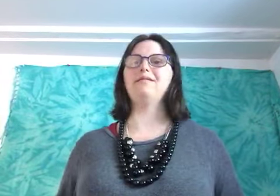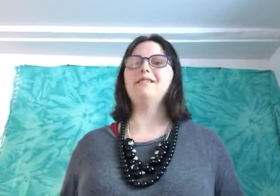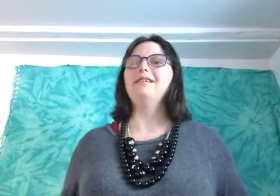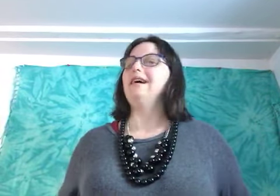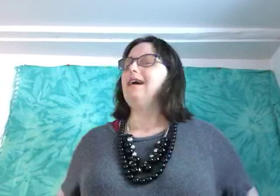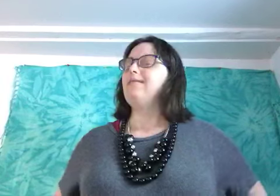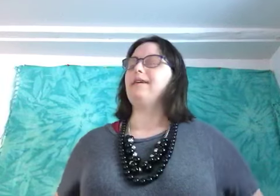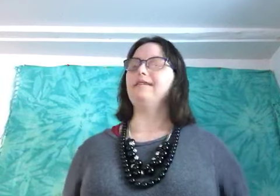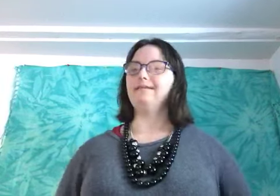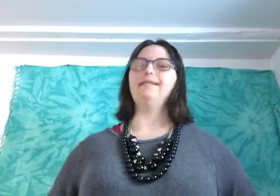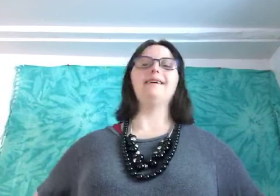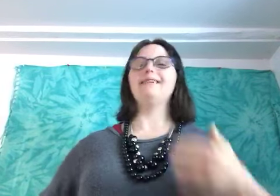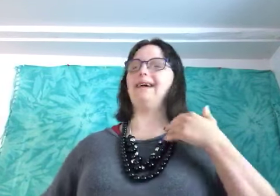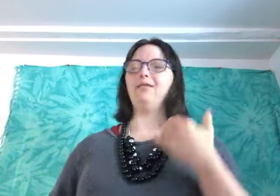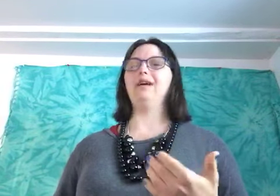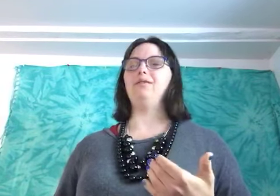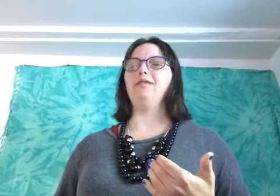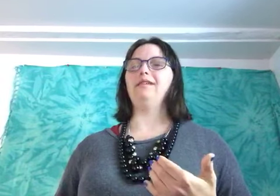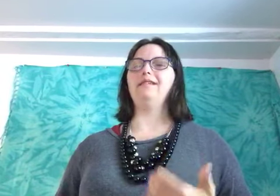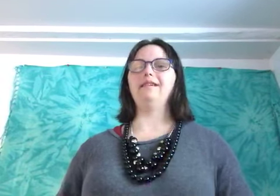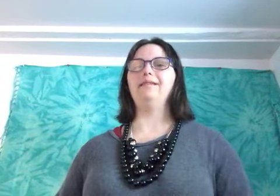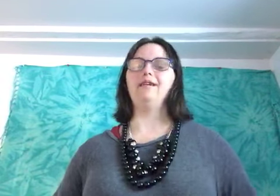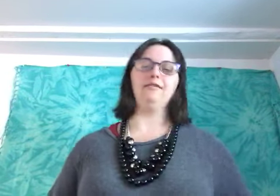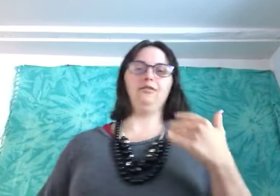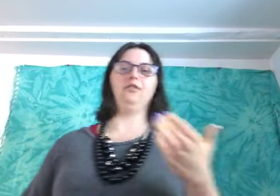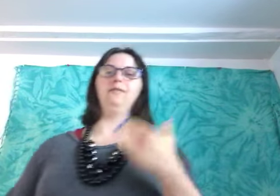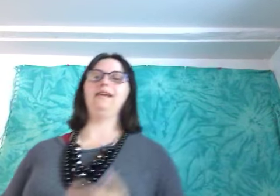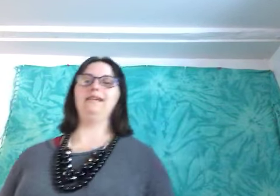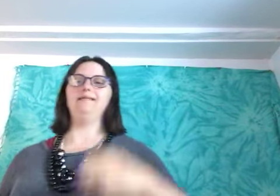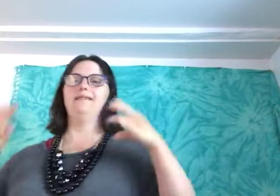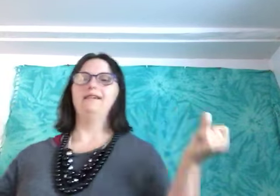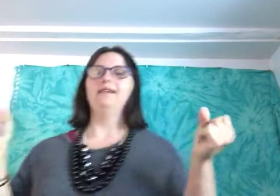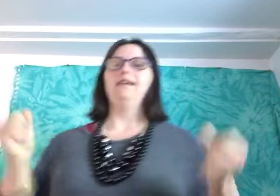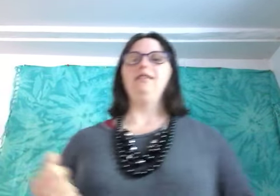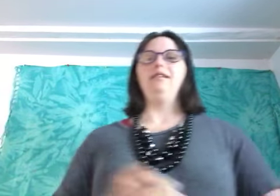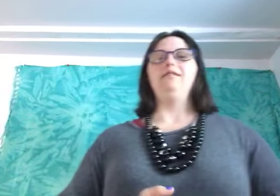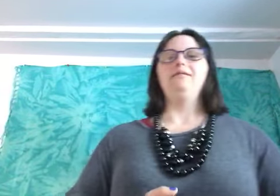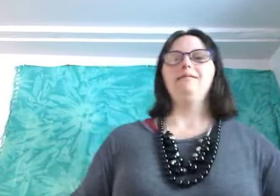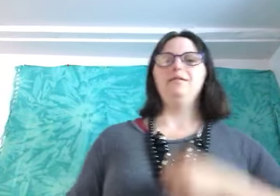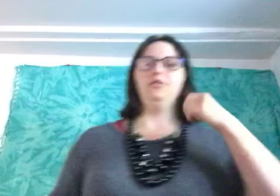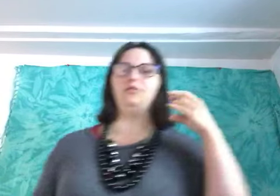because that's how i'm doing it on youtube and you need to